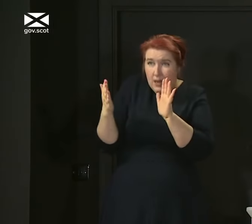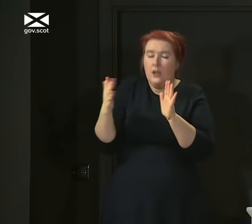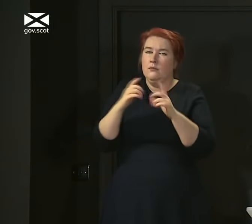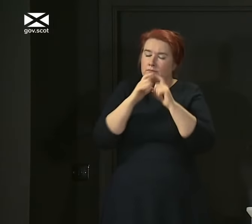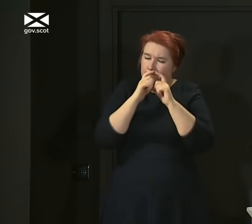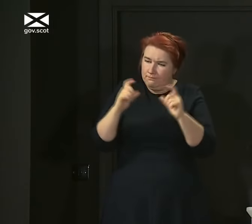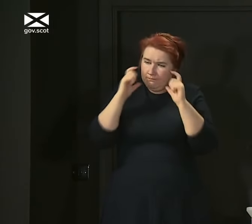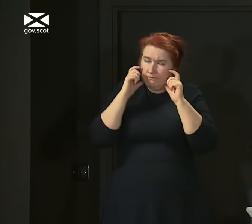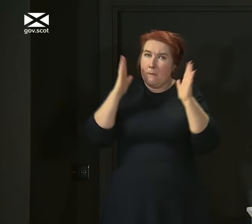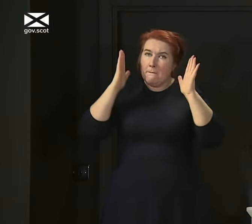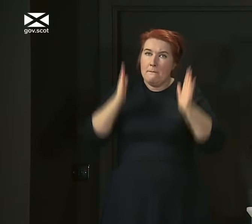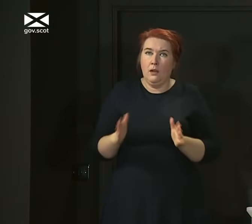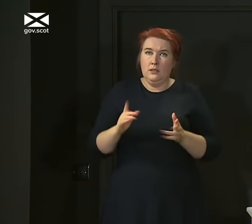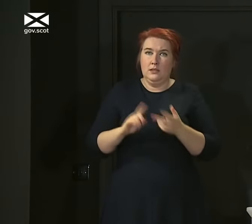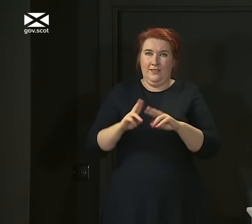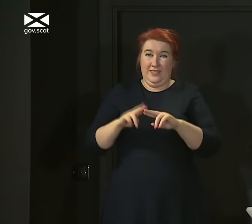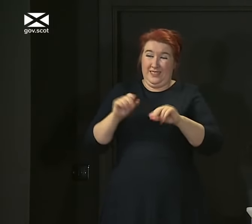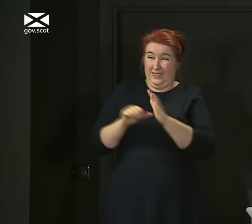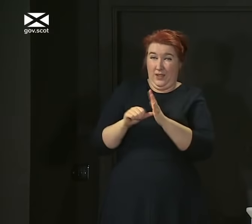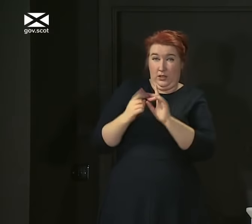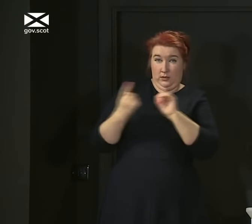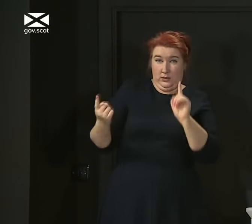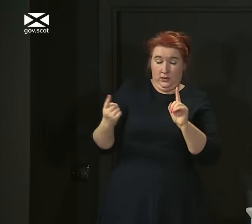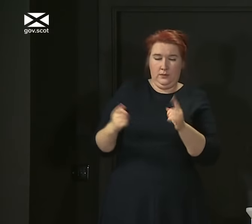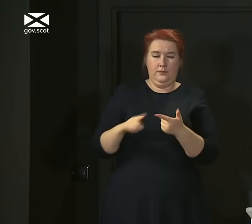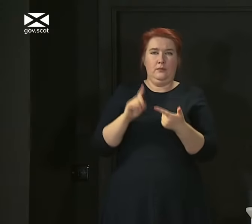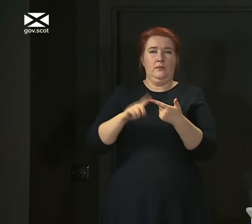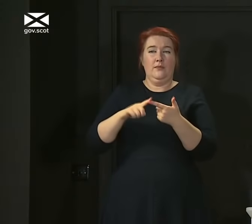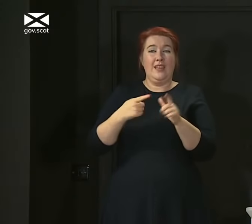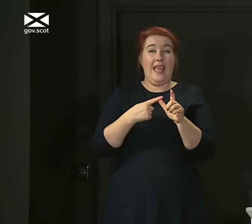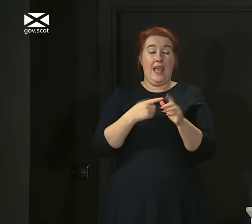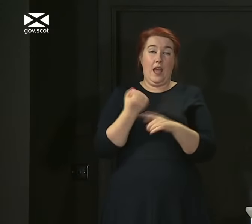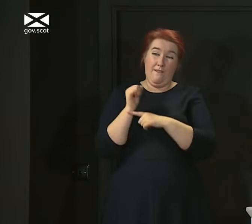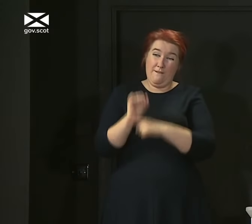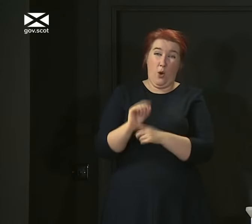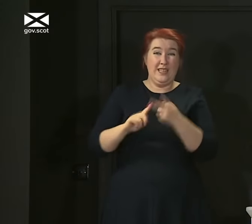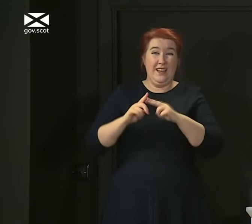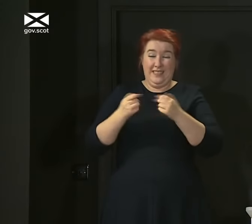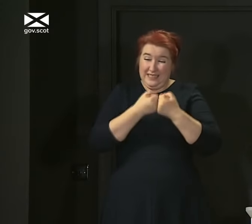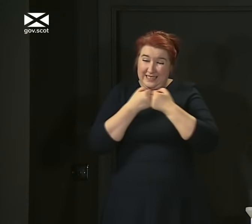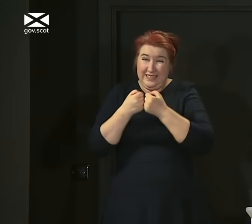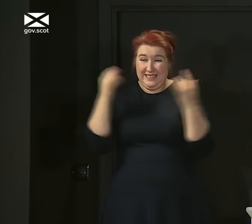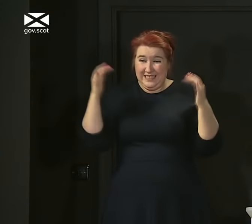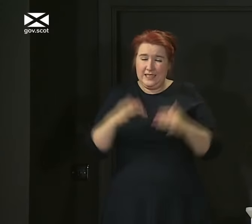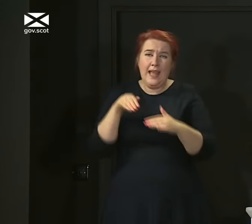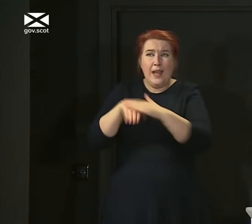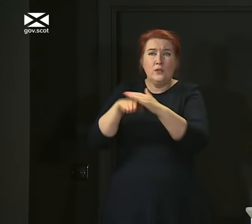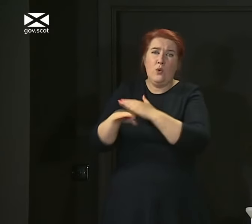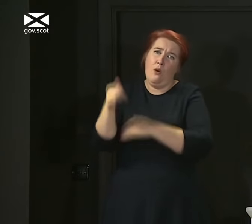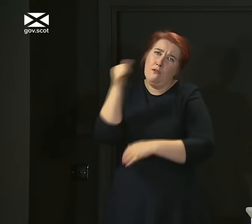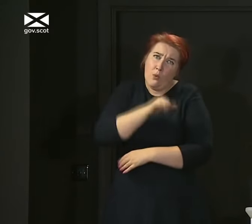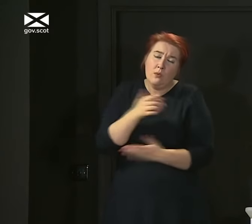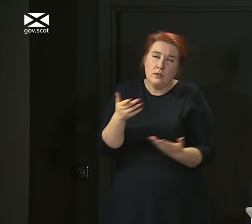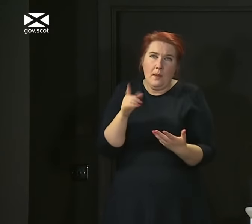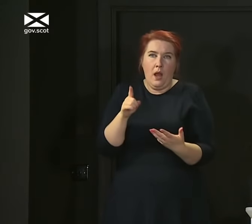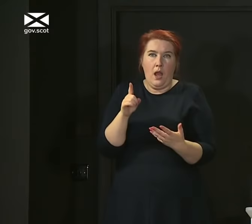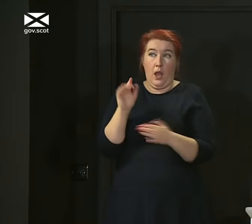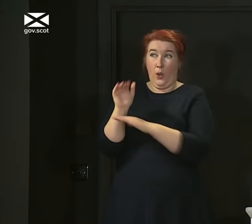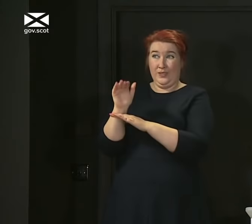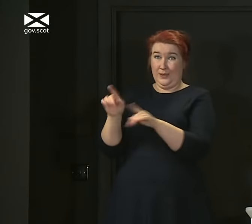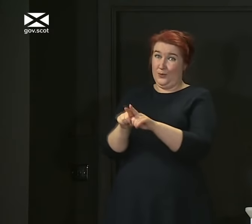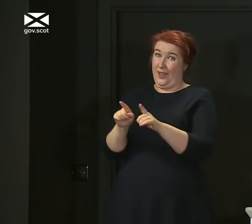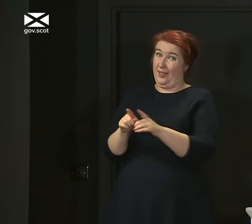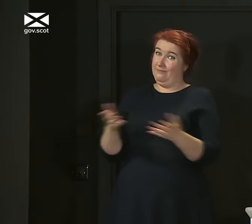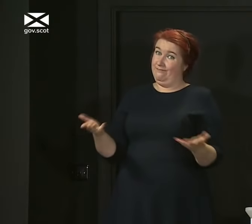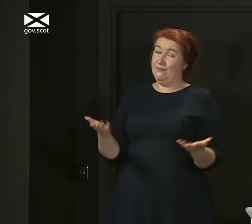where physical distancing is more difficult. Avoid crowded places. Indoors, obviously, but outdoors as well. Today is